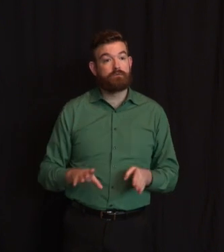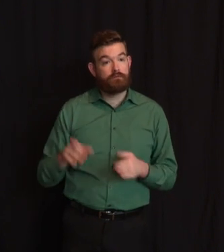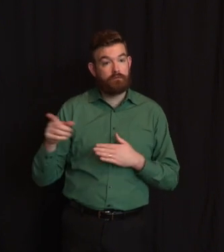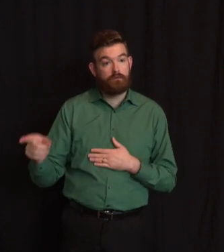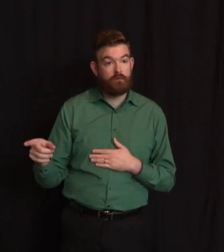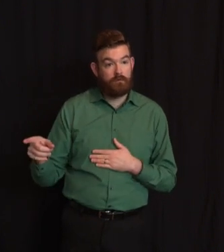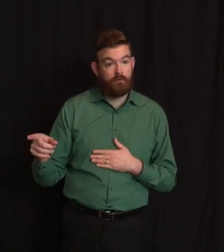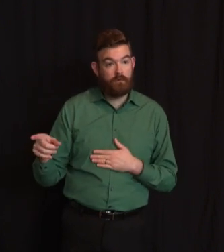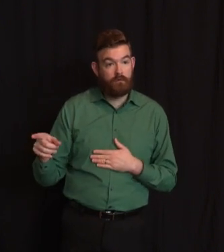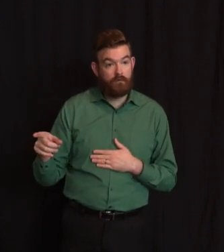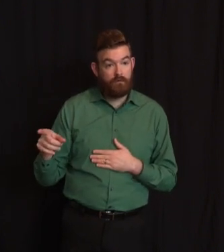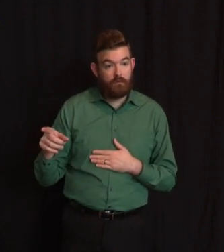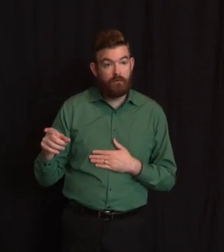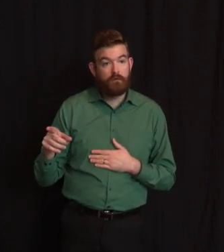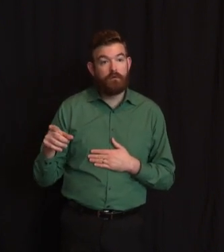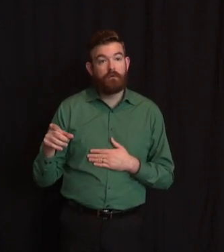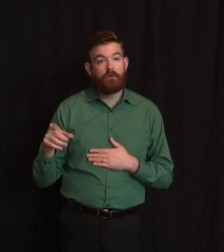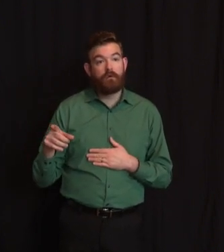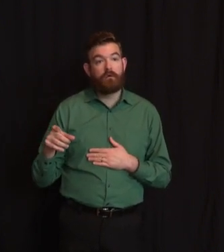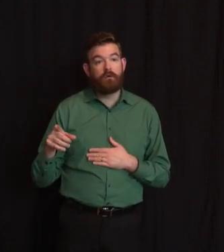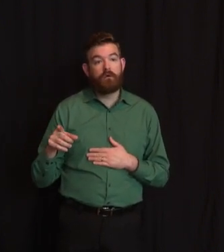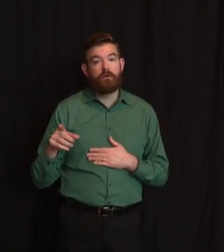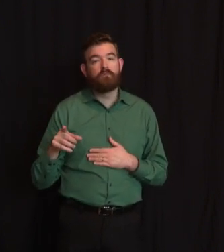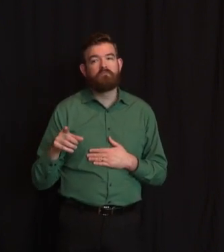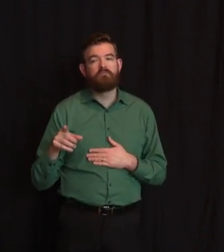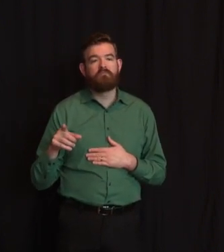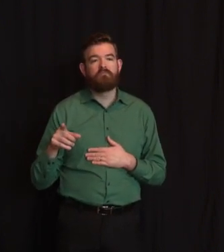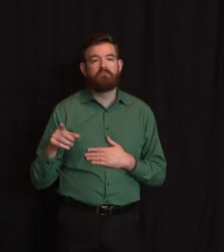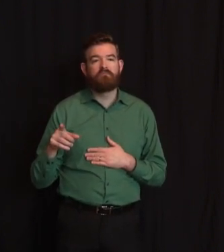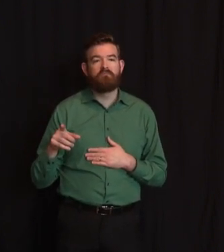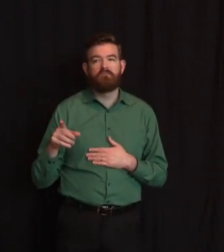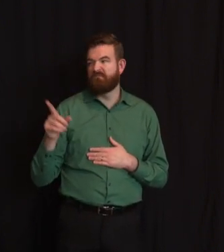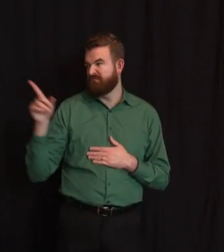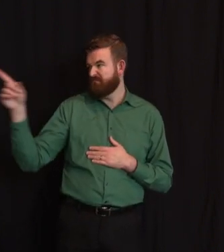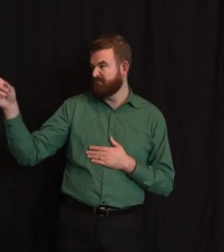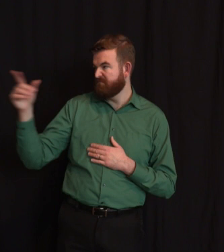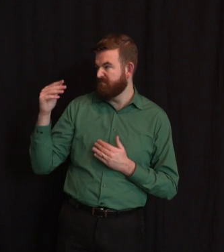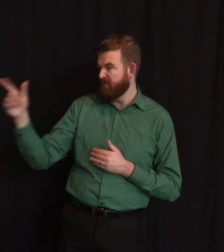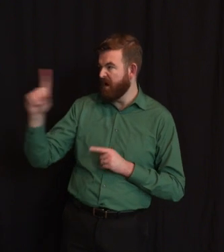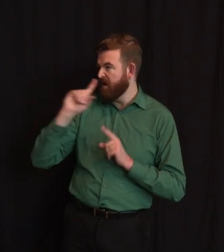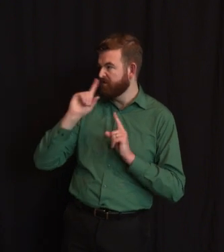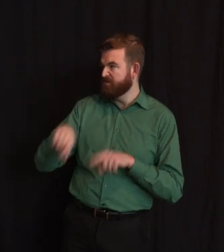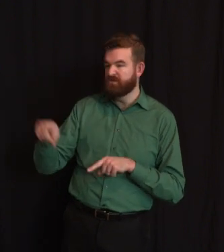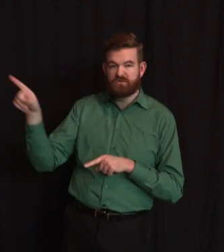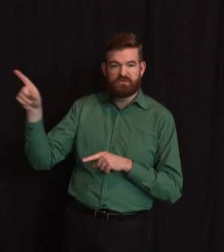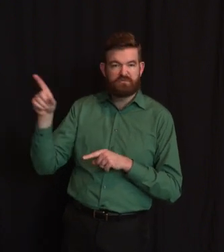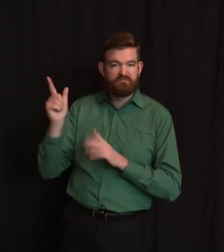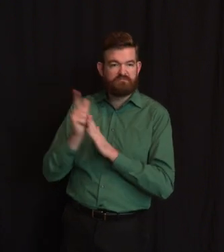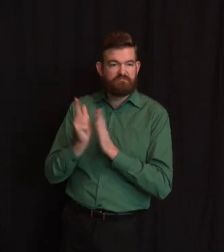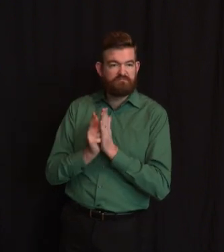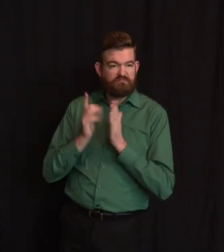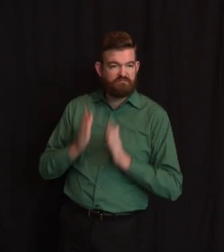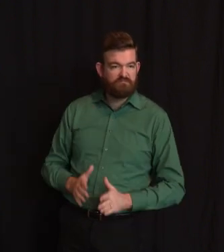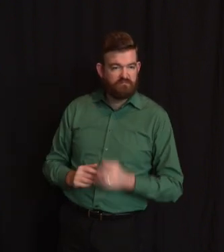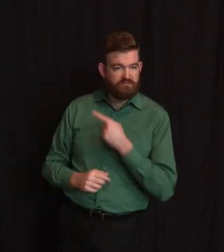made by the Emergency Review Committee. Okay. Including folks from the halfway house today? I believe that's correct, yes.